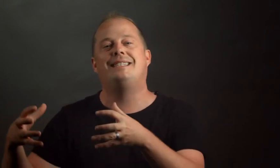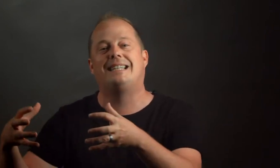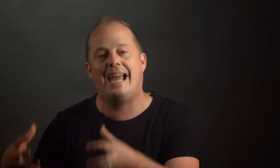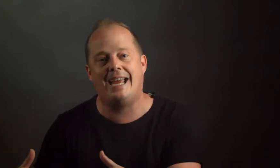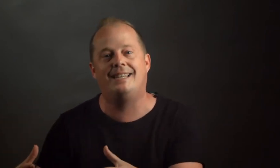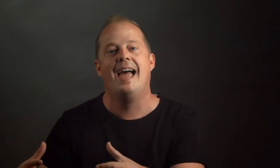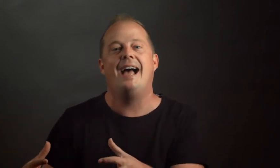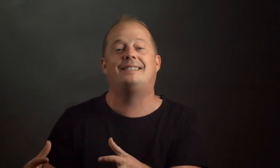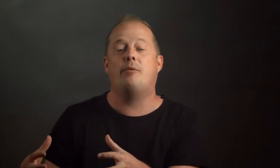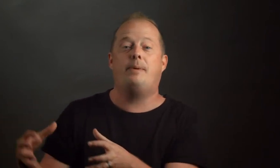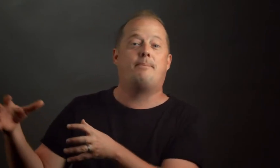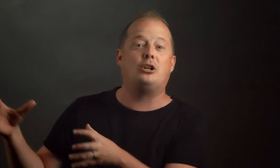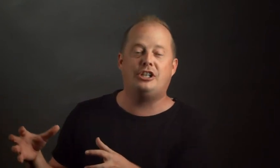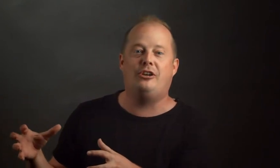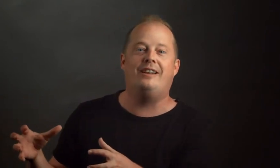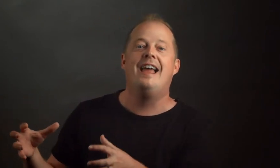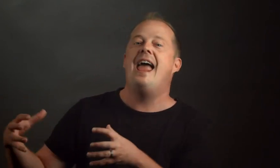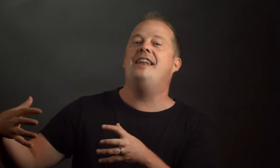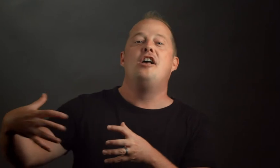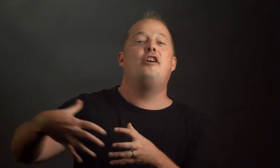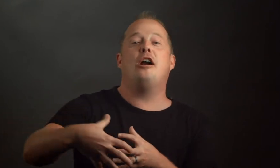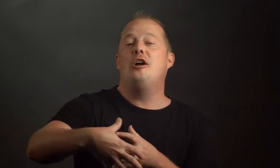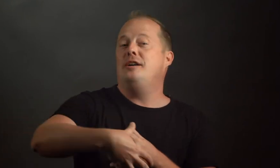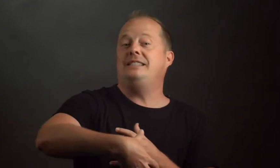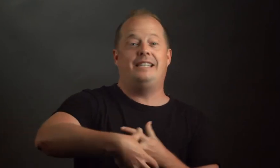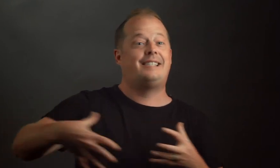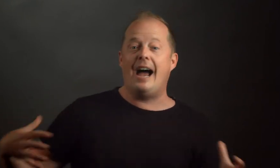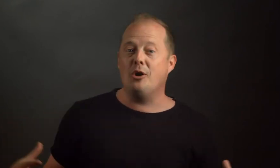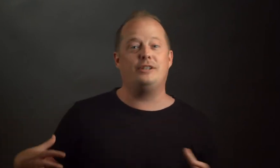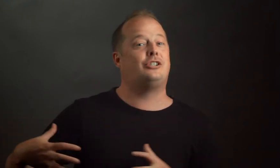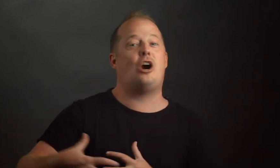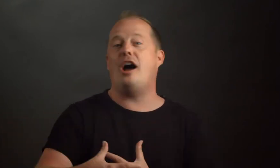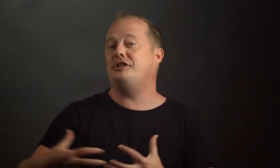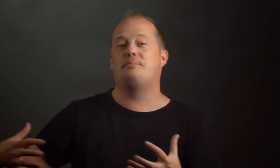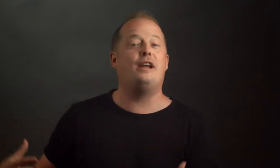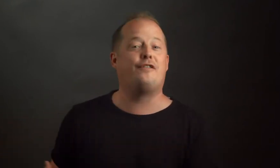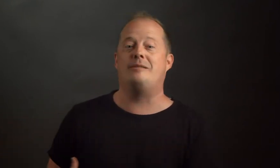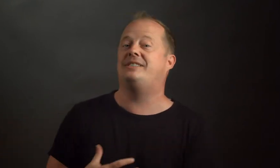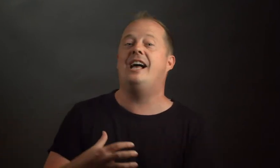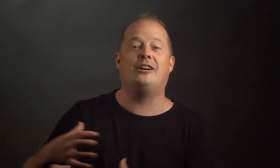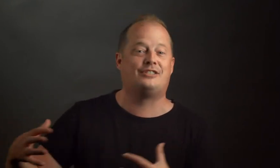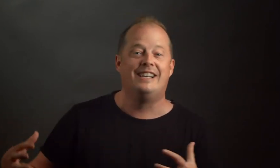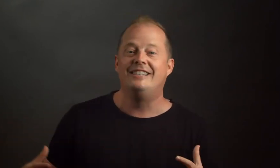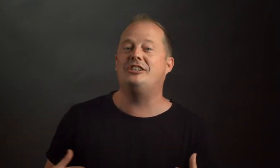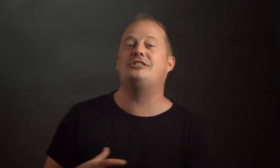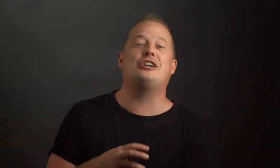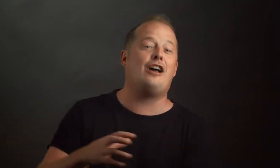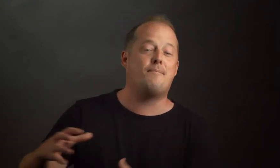his land as they were being persecuted and their desire was to start off just praying for themselves just to start off